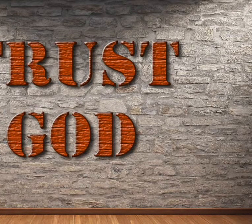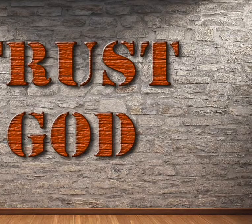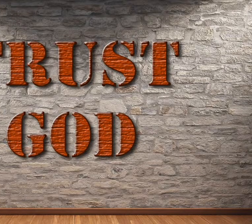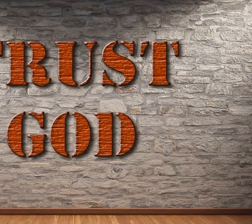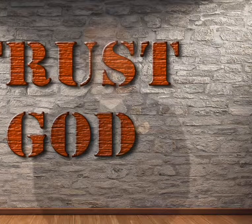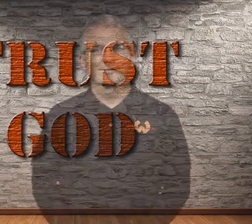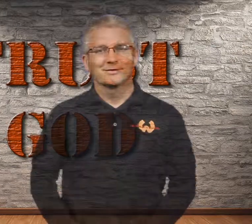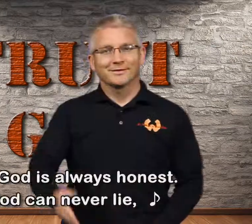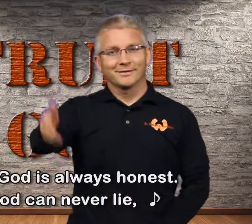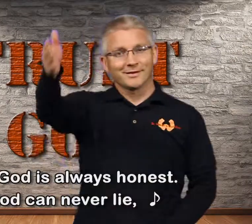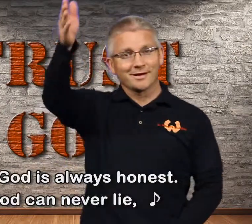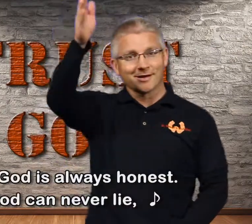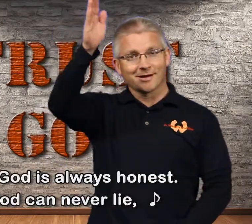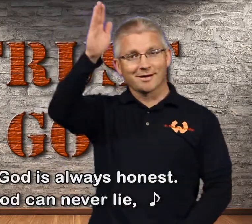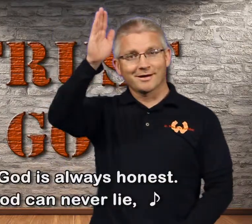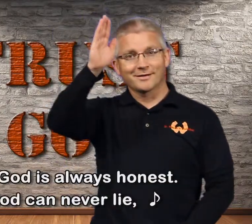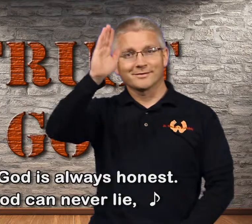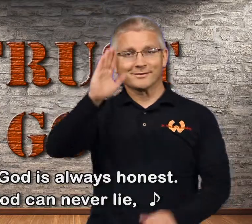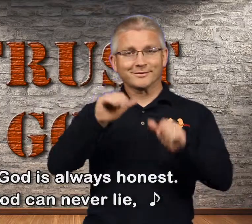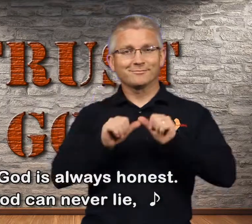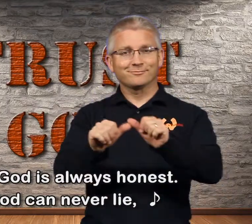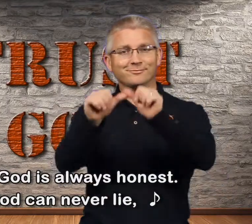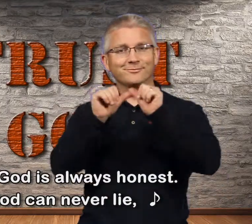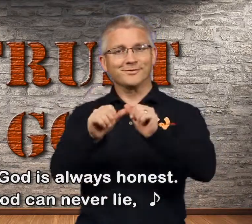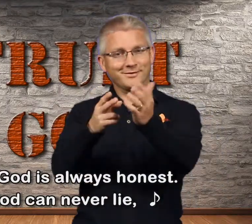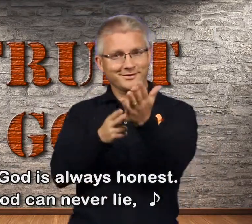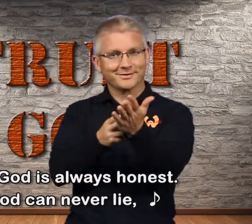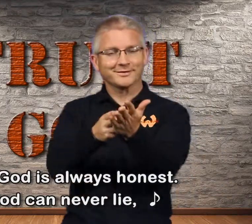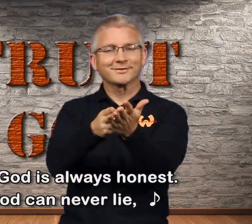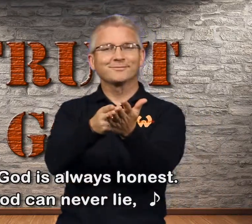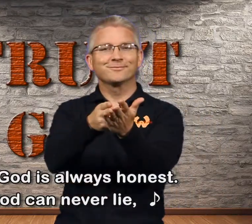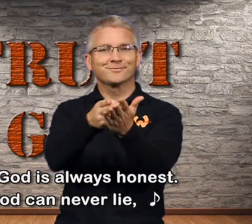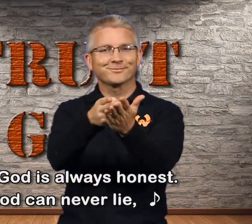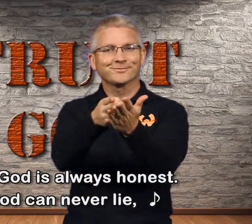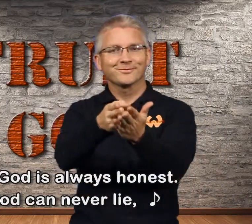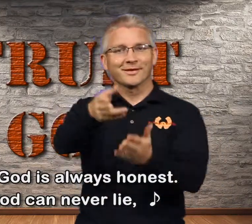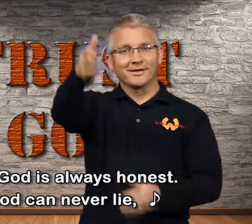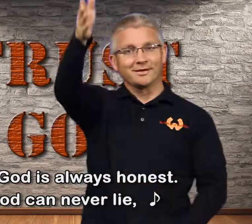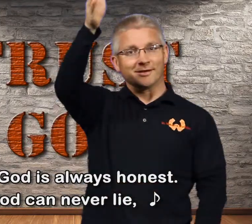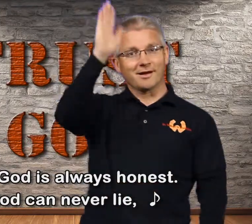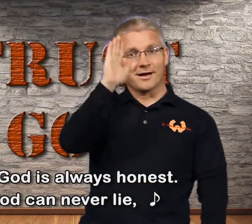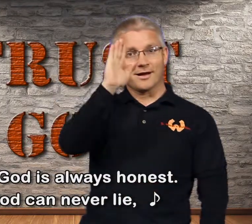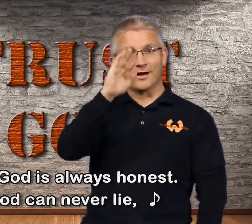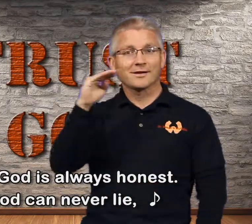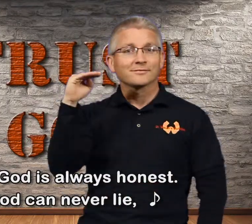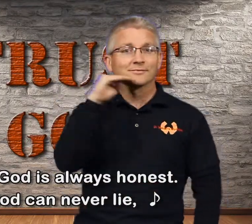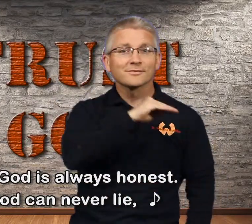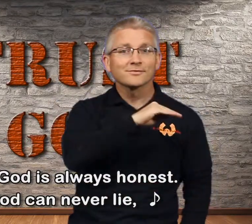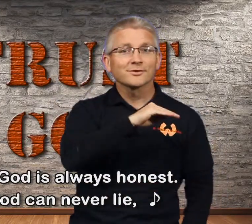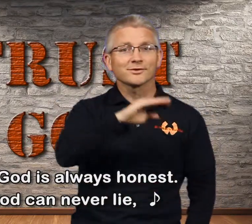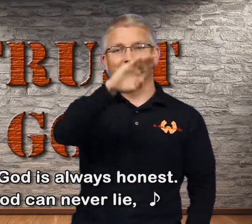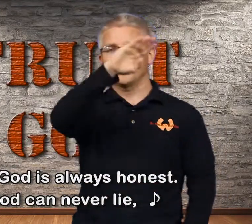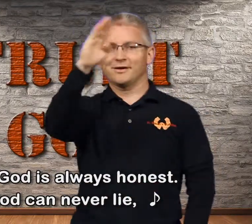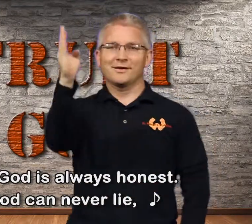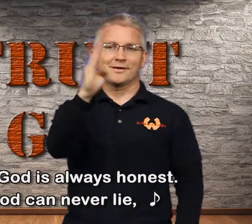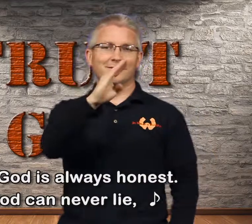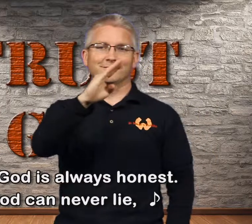God is always honest, God can never lie,